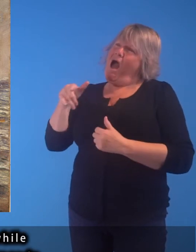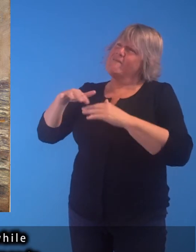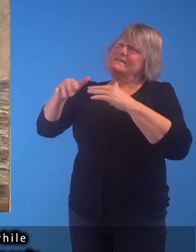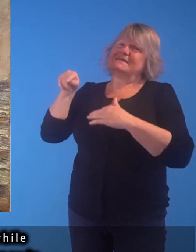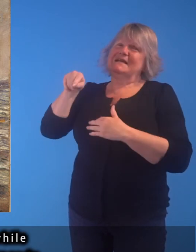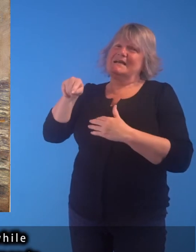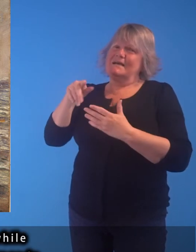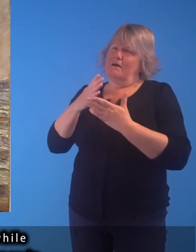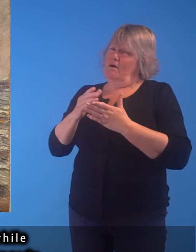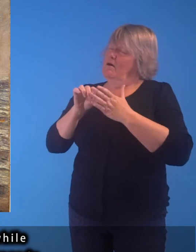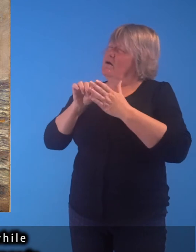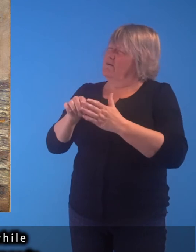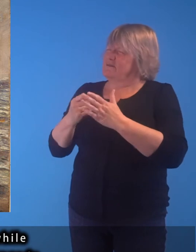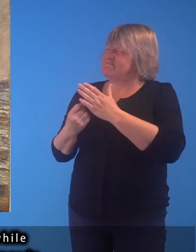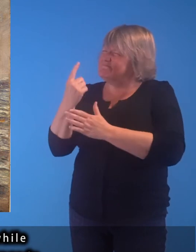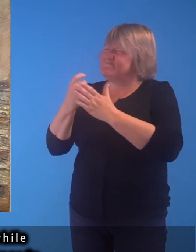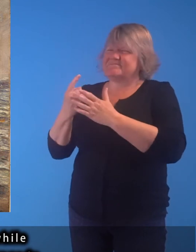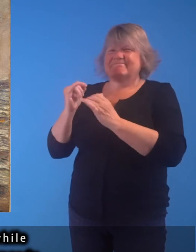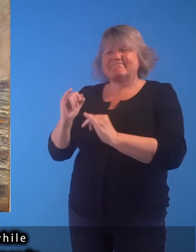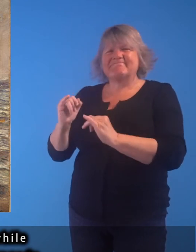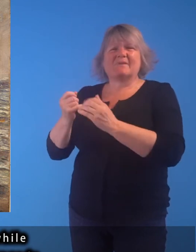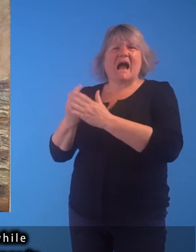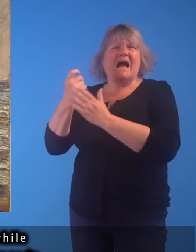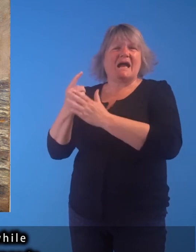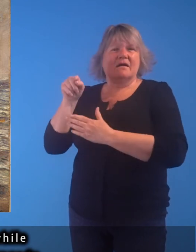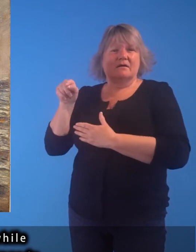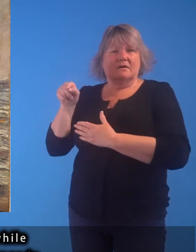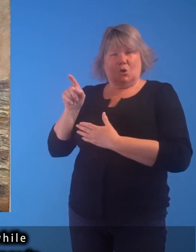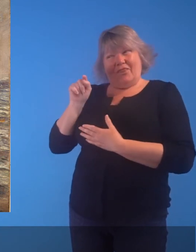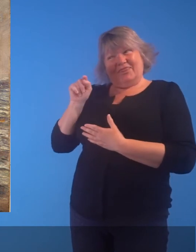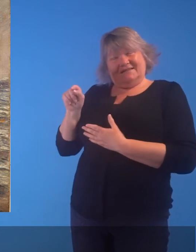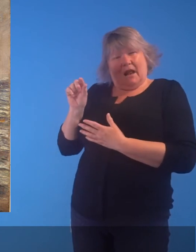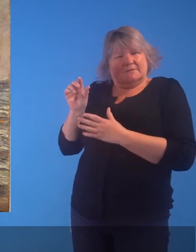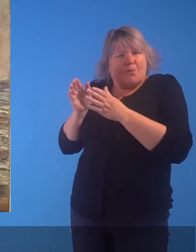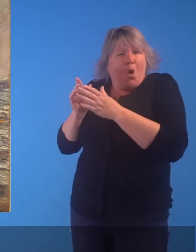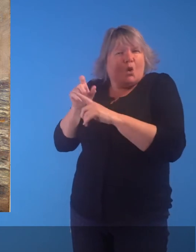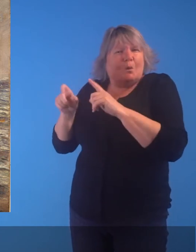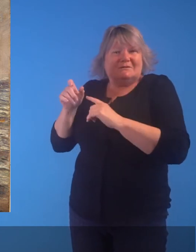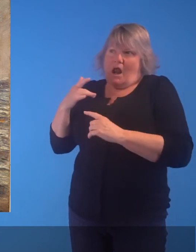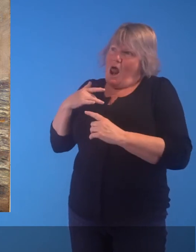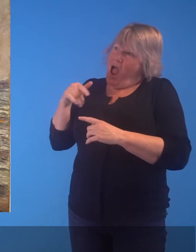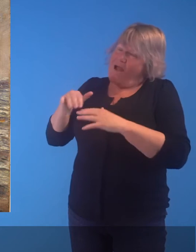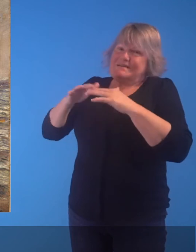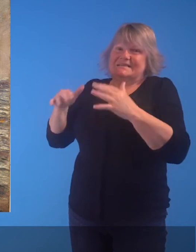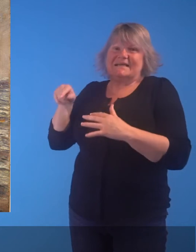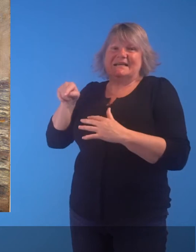life at sea was often dogged by tragedy, it was of vital importance to these little communities.